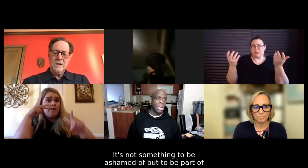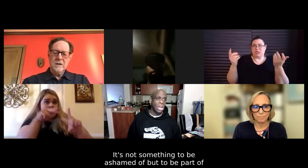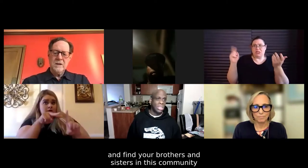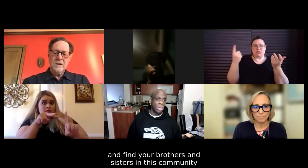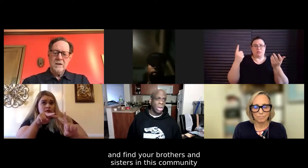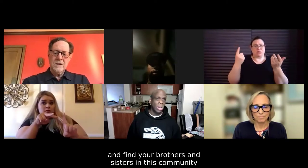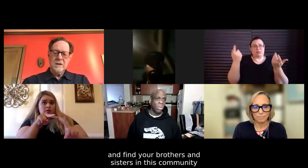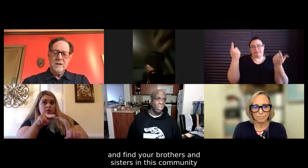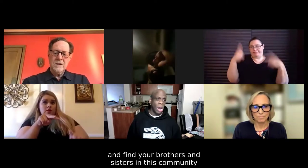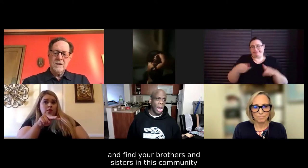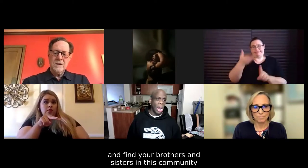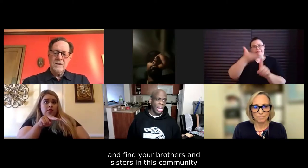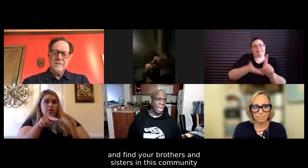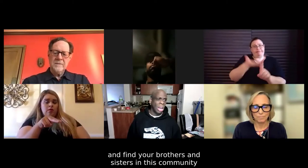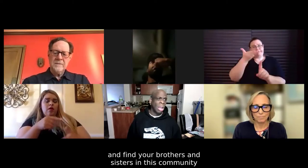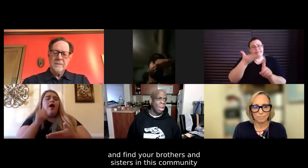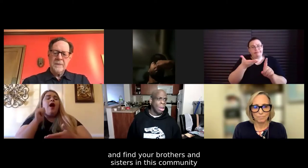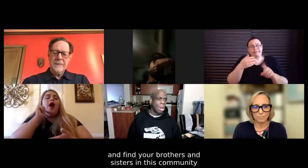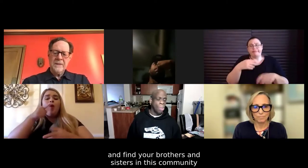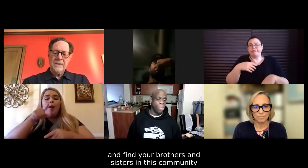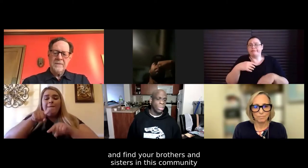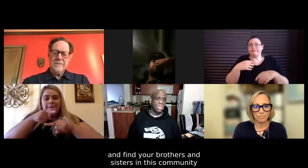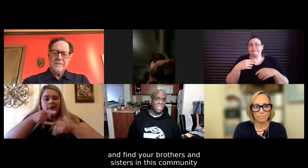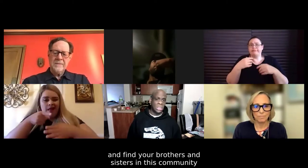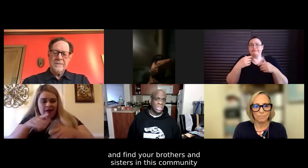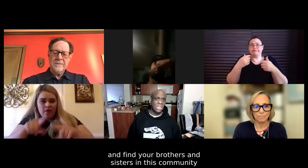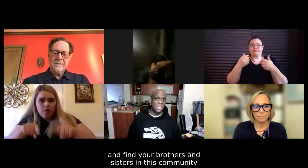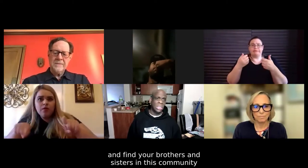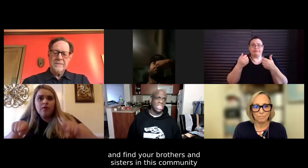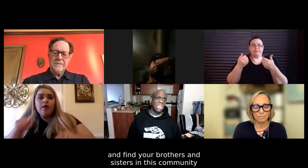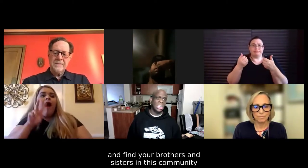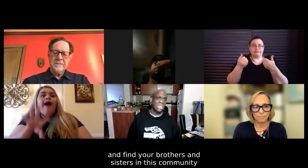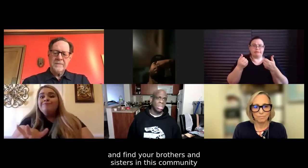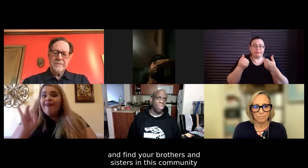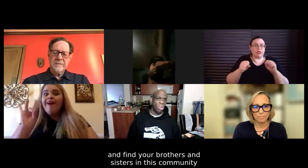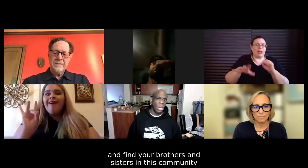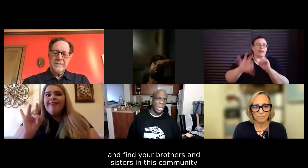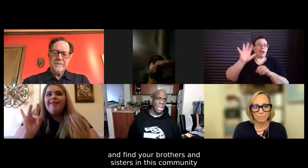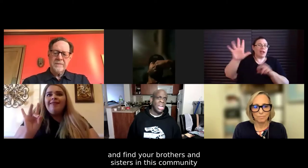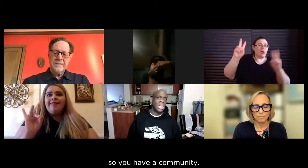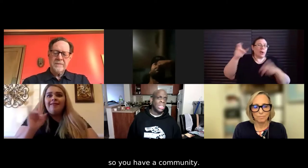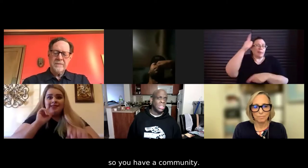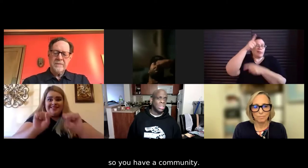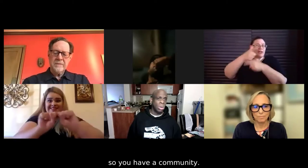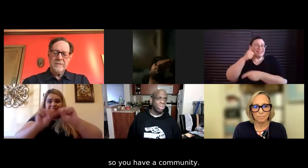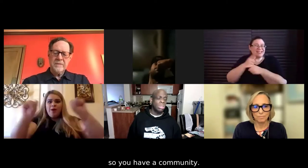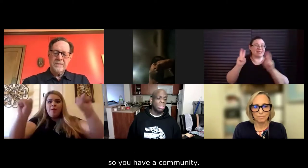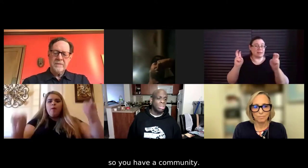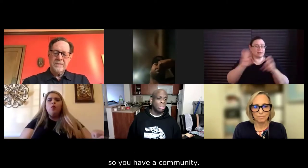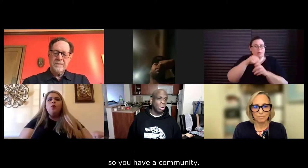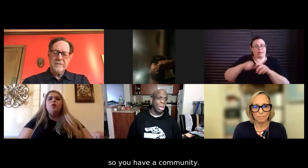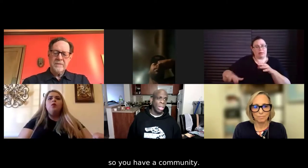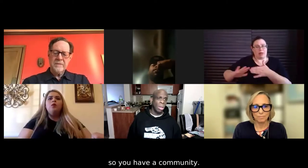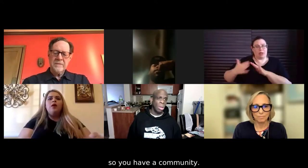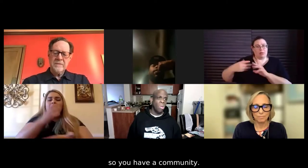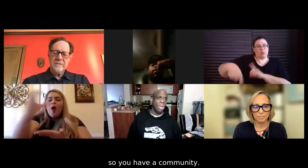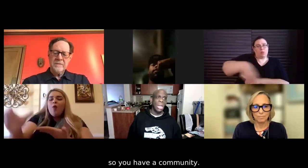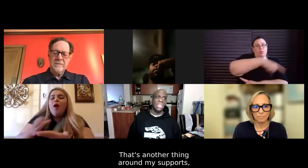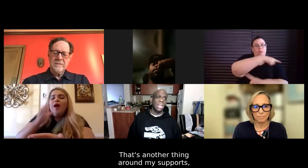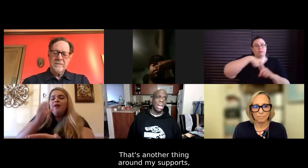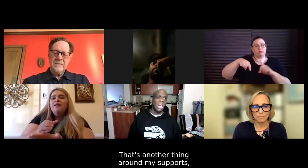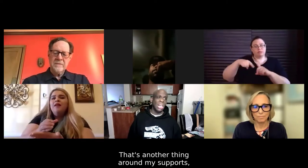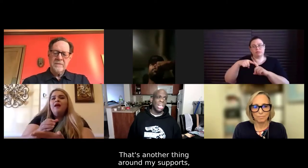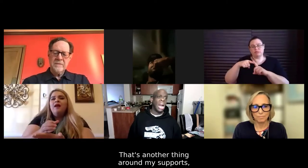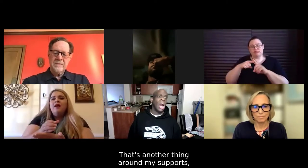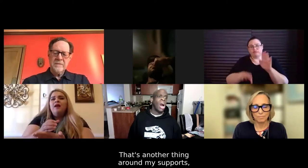in trying to find your brothers and sisters in this community so you have a community.